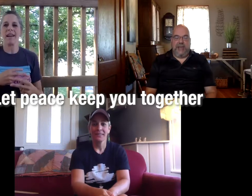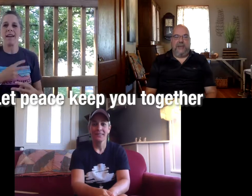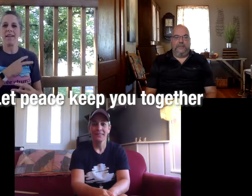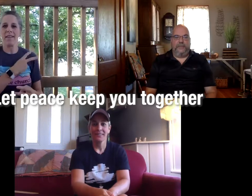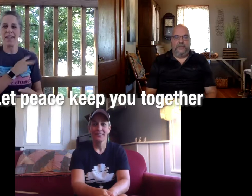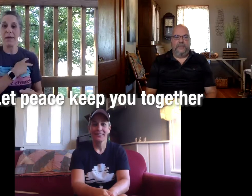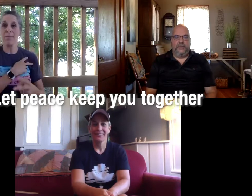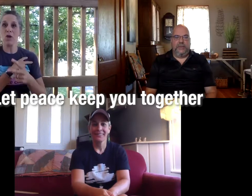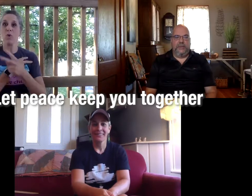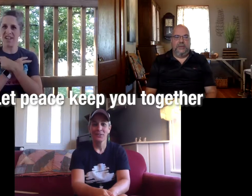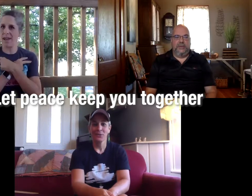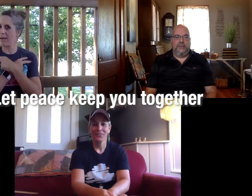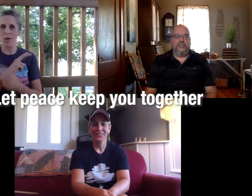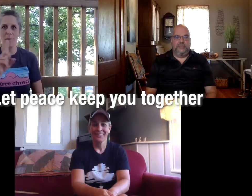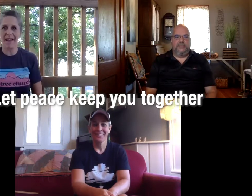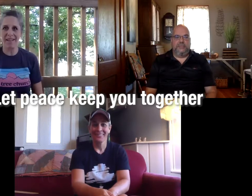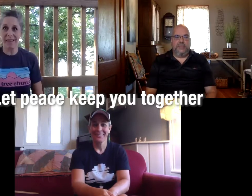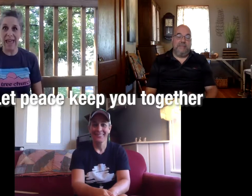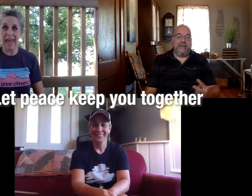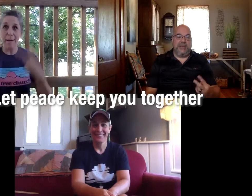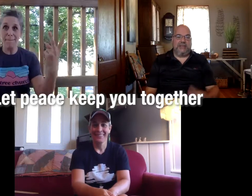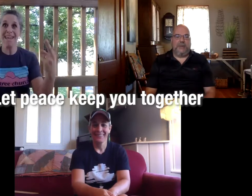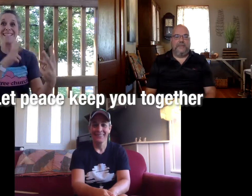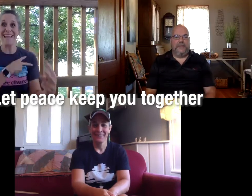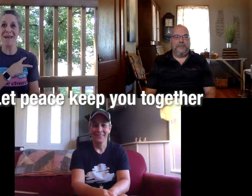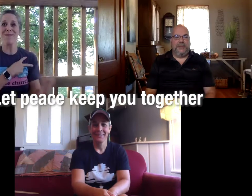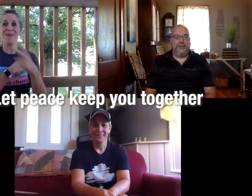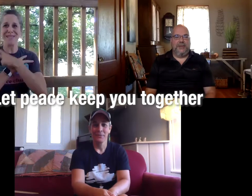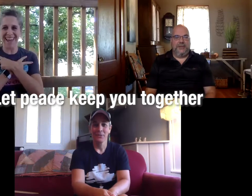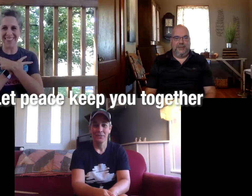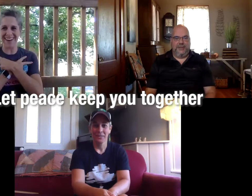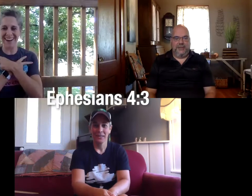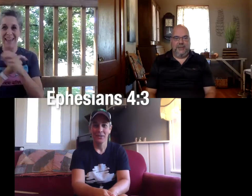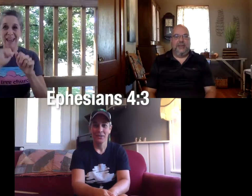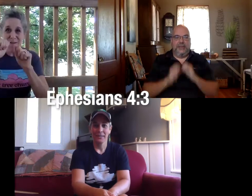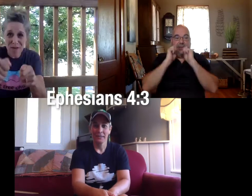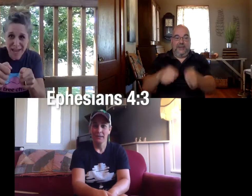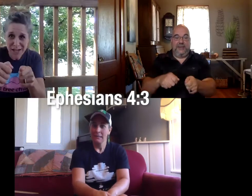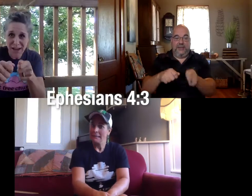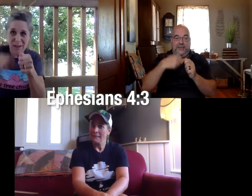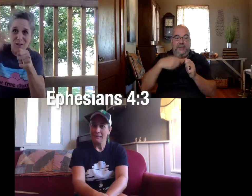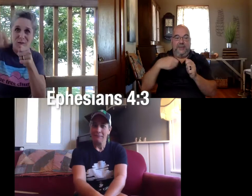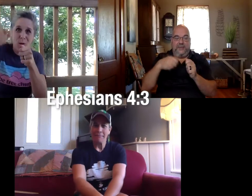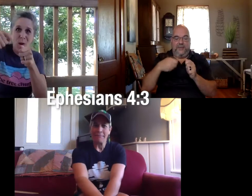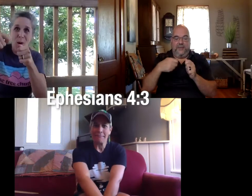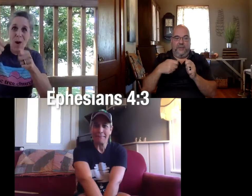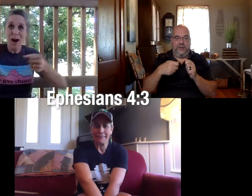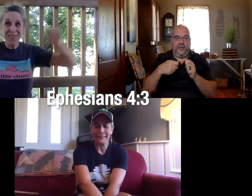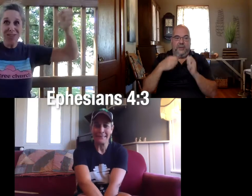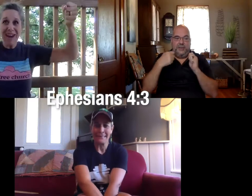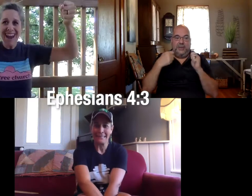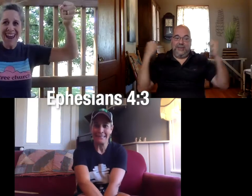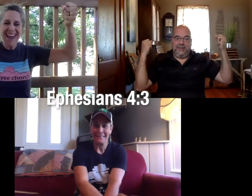you together keep you together oh man let peace keep you keep you ephesians 4